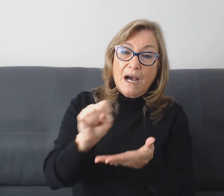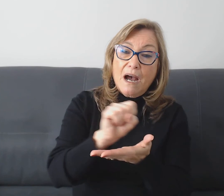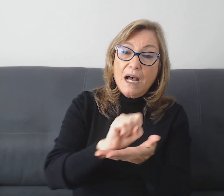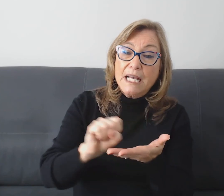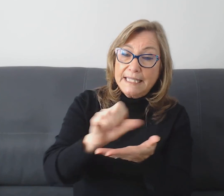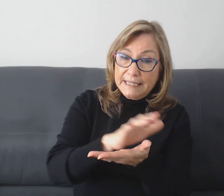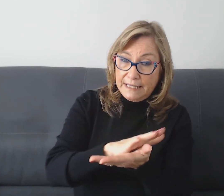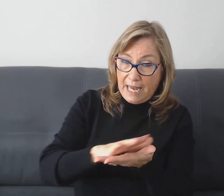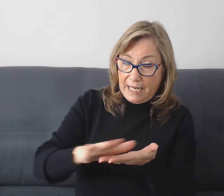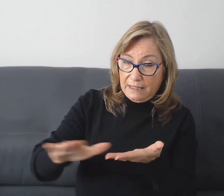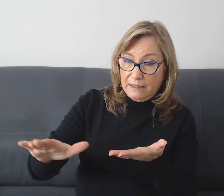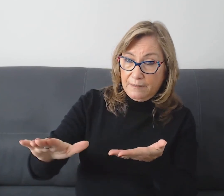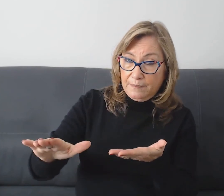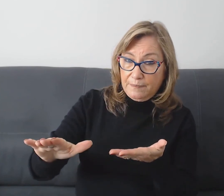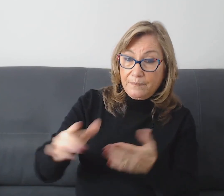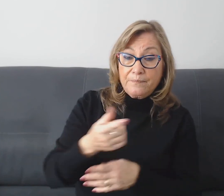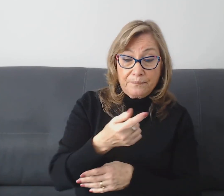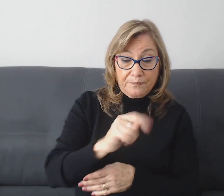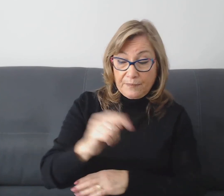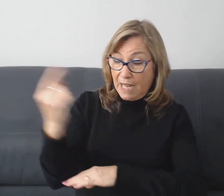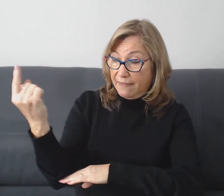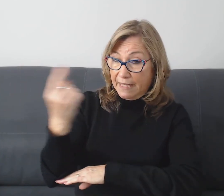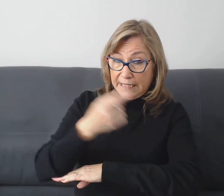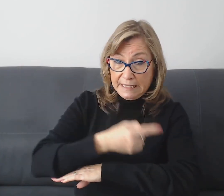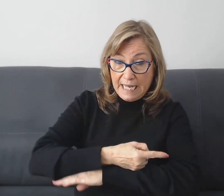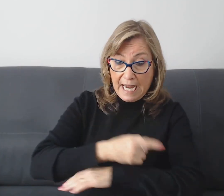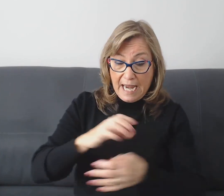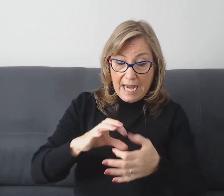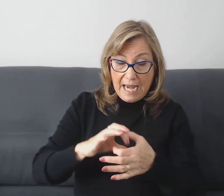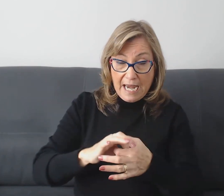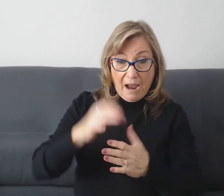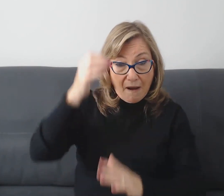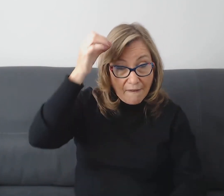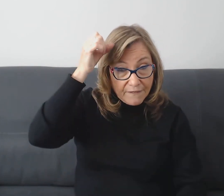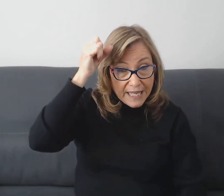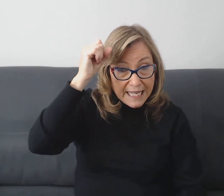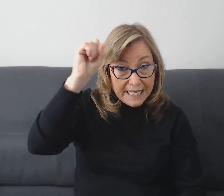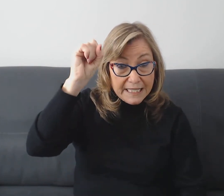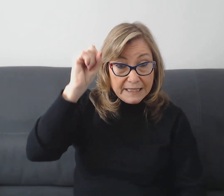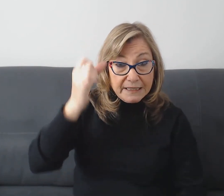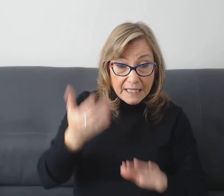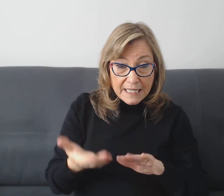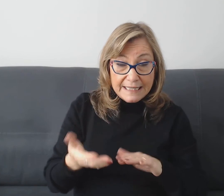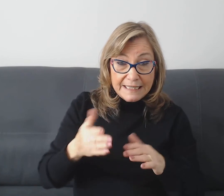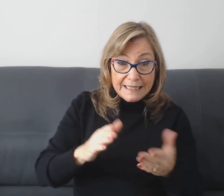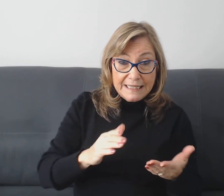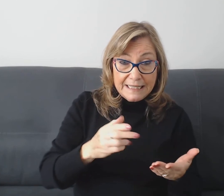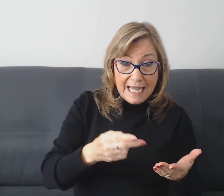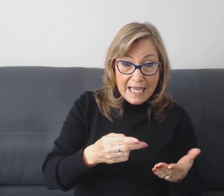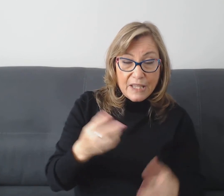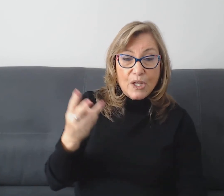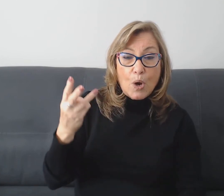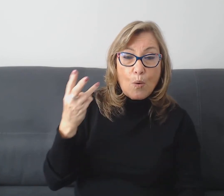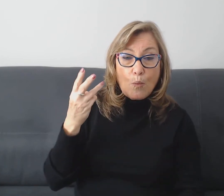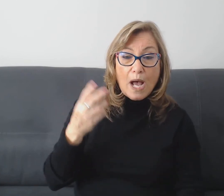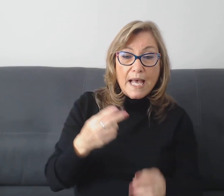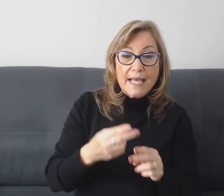The day of his death was named Saint Valentine's Day.